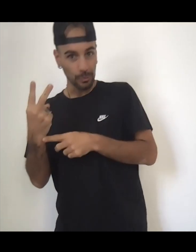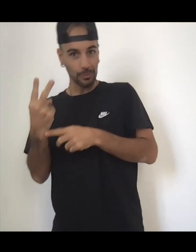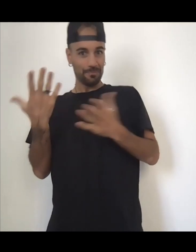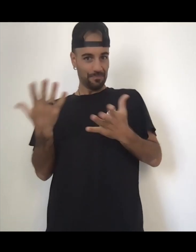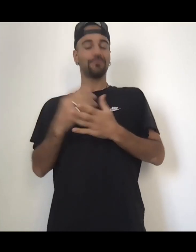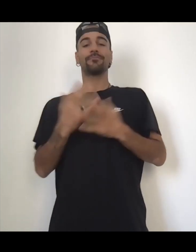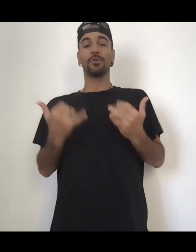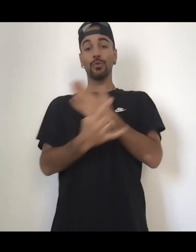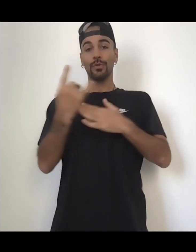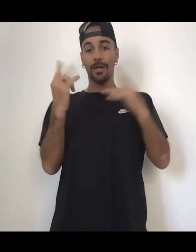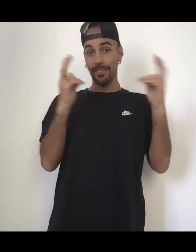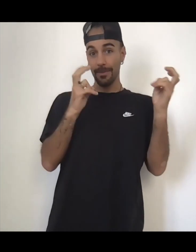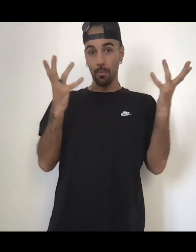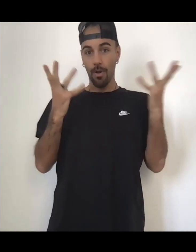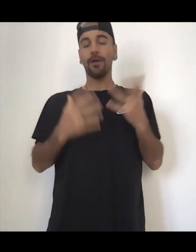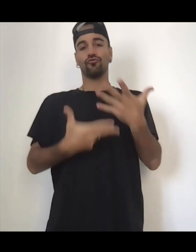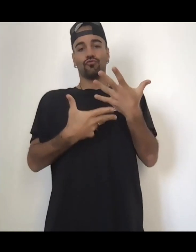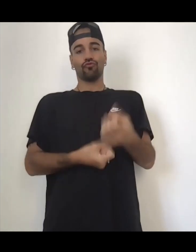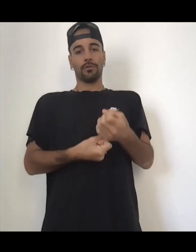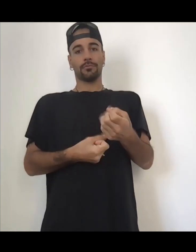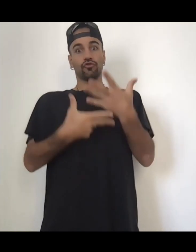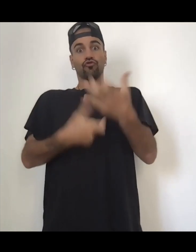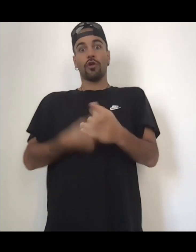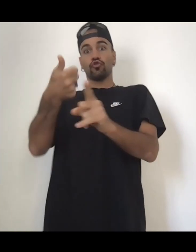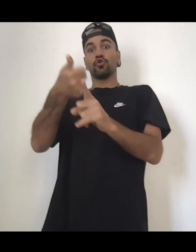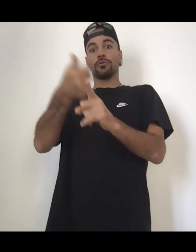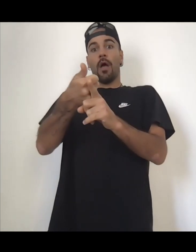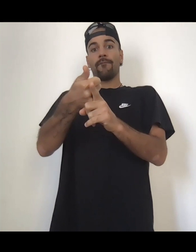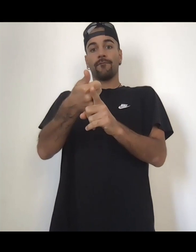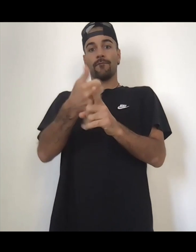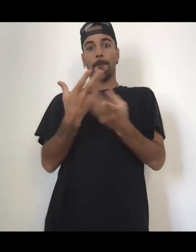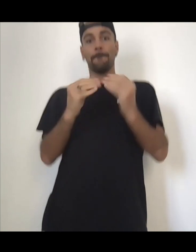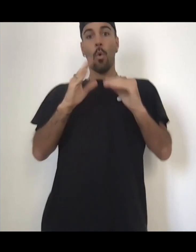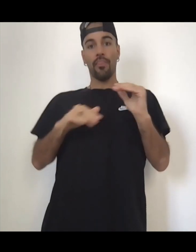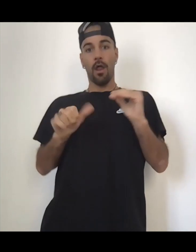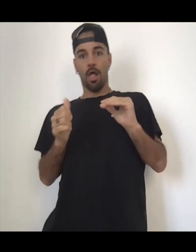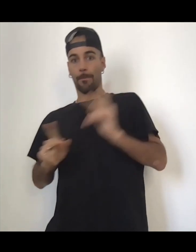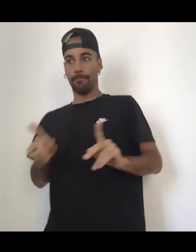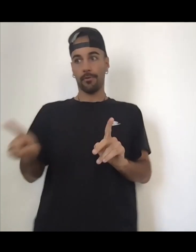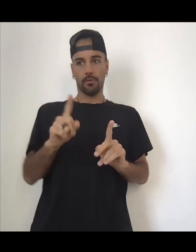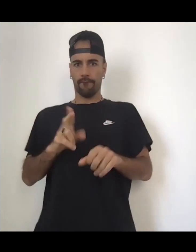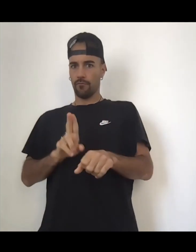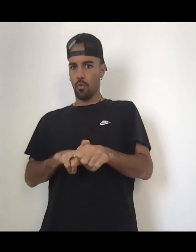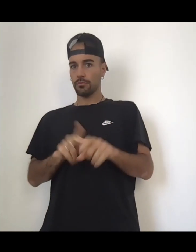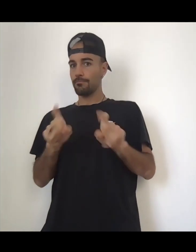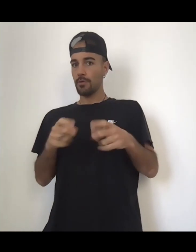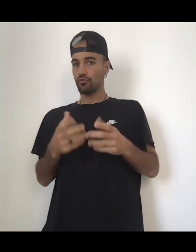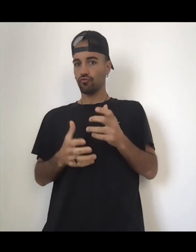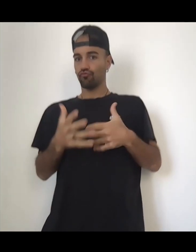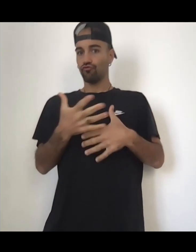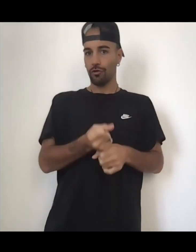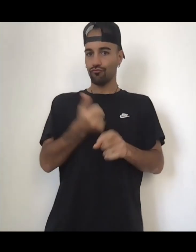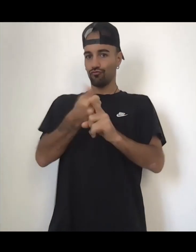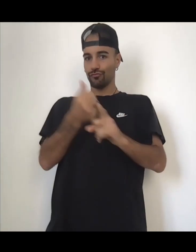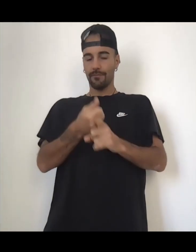about trust, trusting yourself the most, because like, even listening to me, like, I'm great. Yeah, I'll give you some